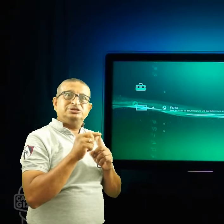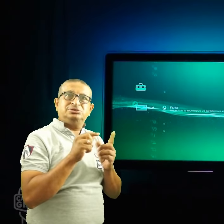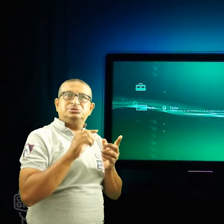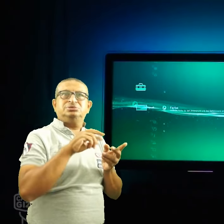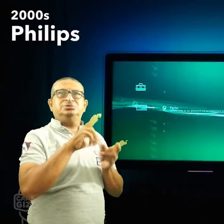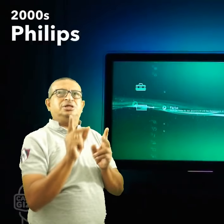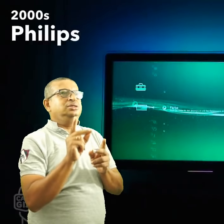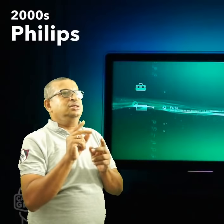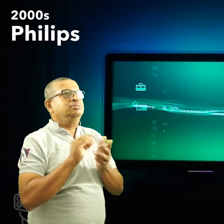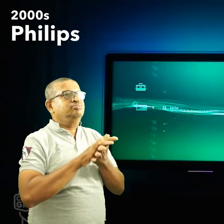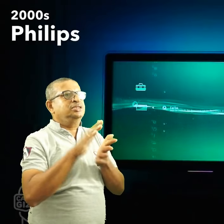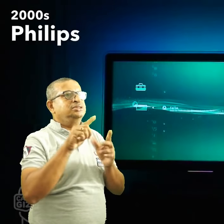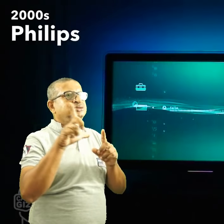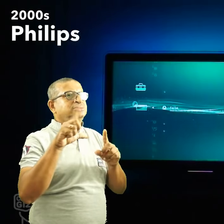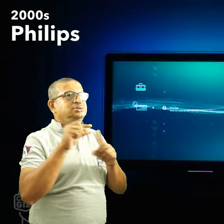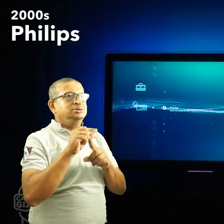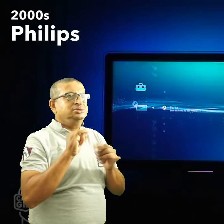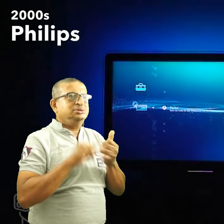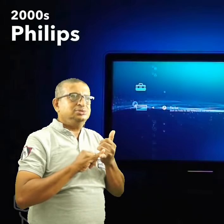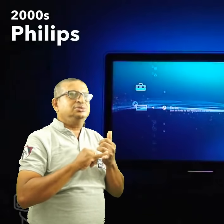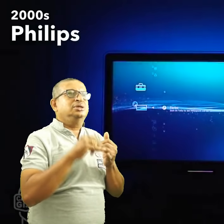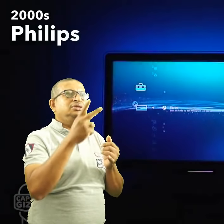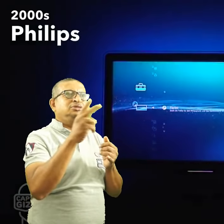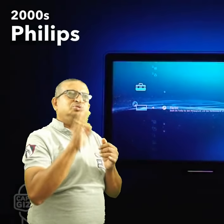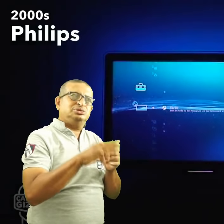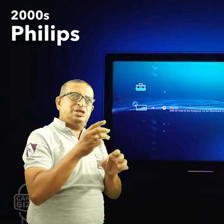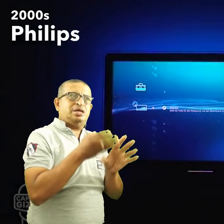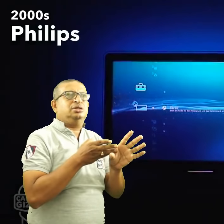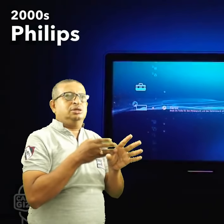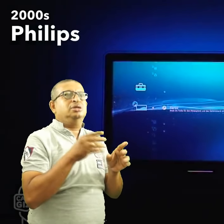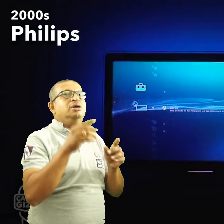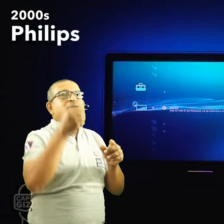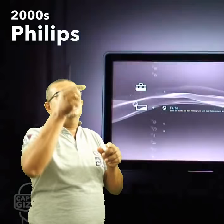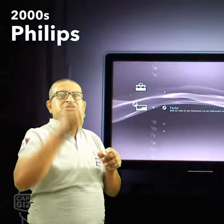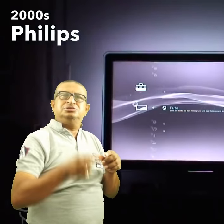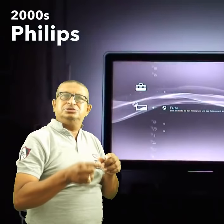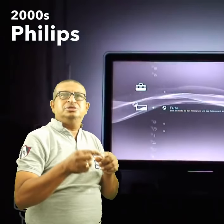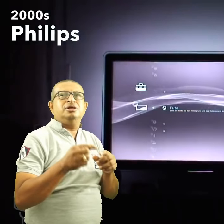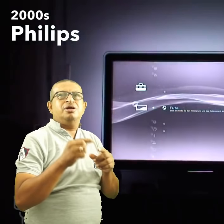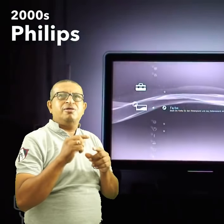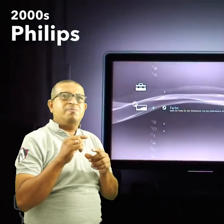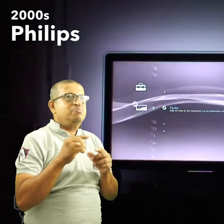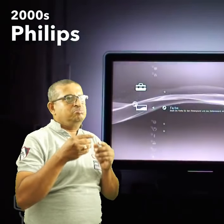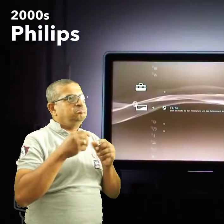A few brands experimented with ambience lighting, to make the TVs more immersive.